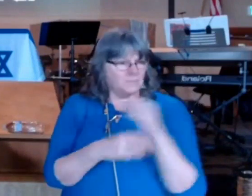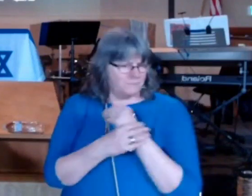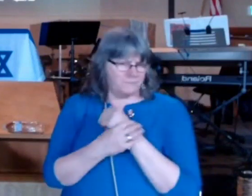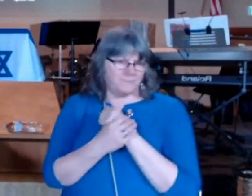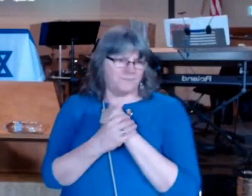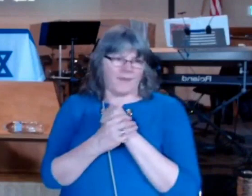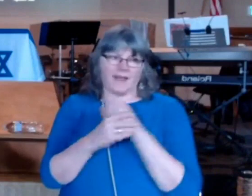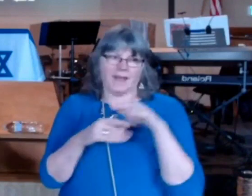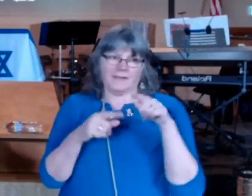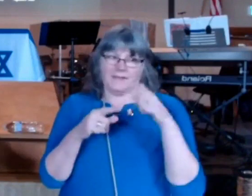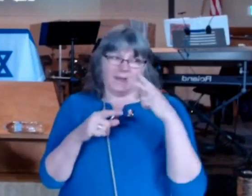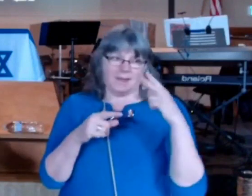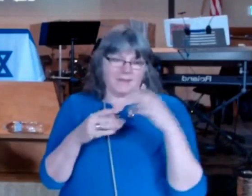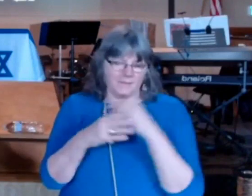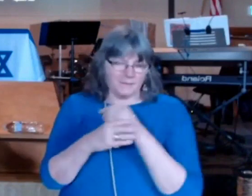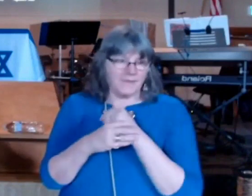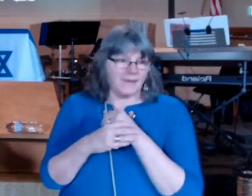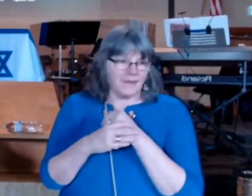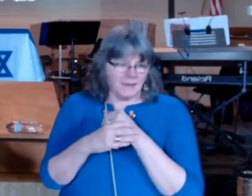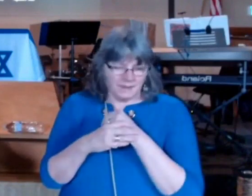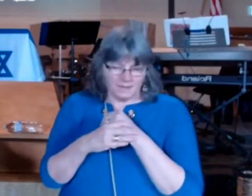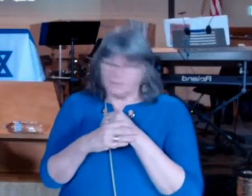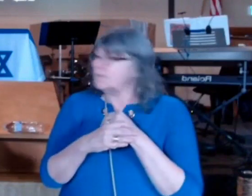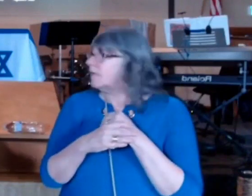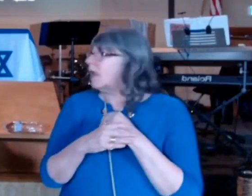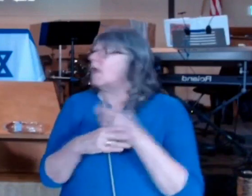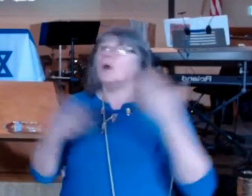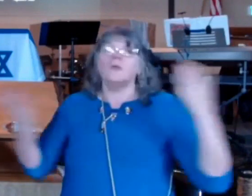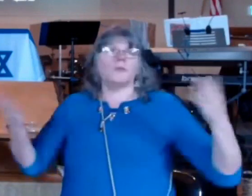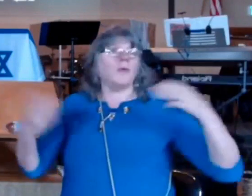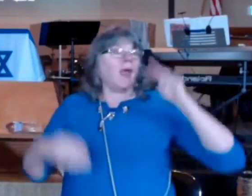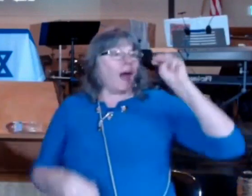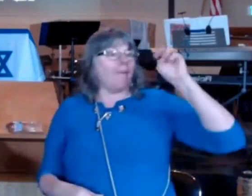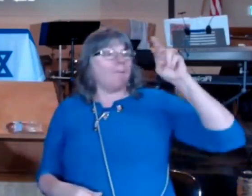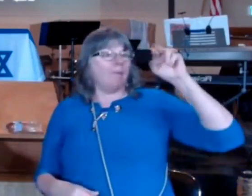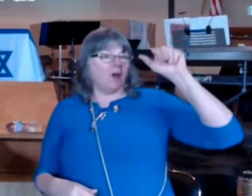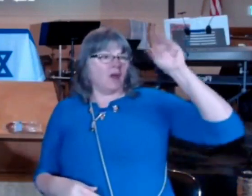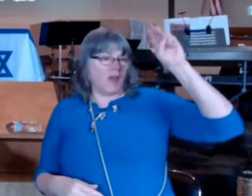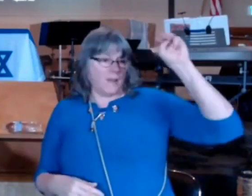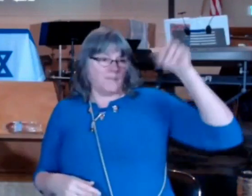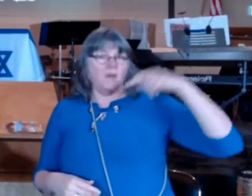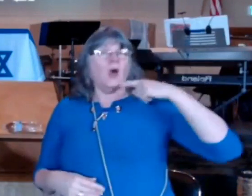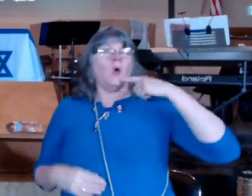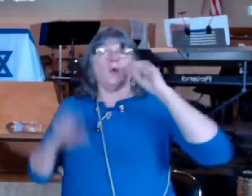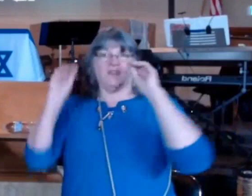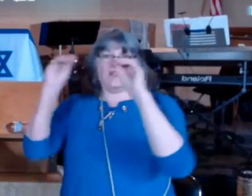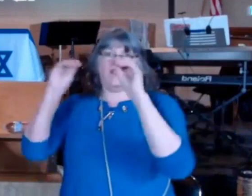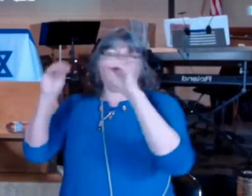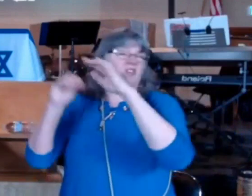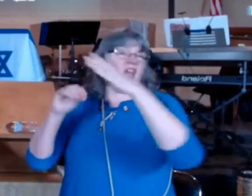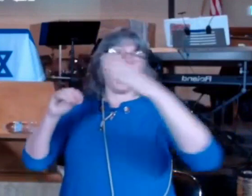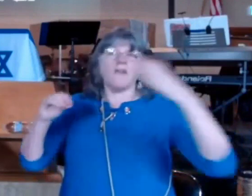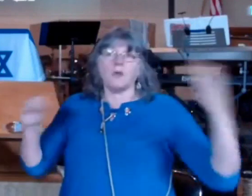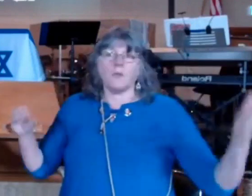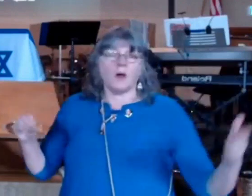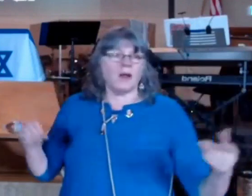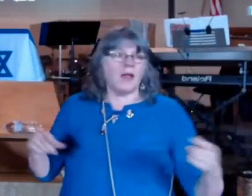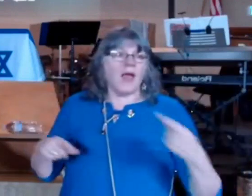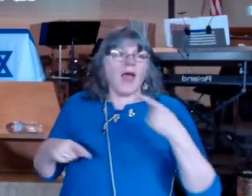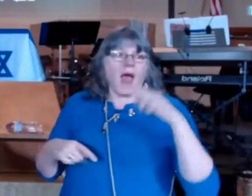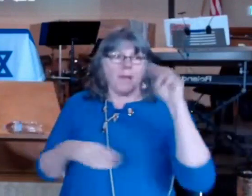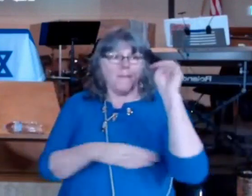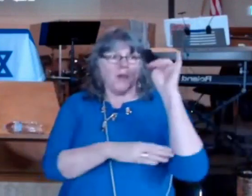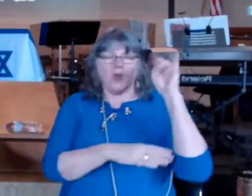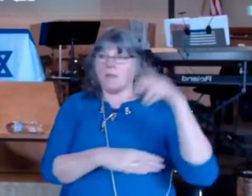Miriam the prophetess the leader was teaching everybody wrong by